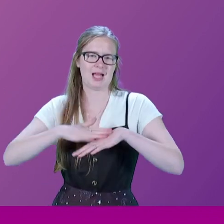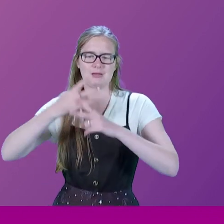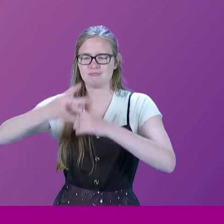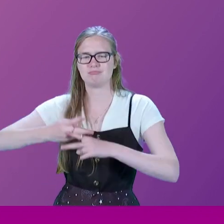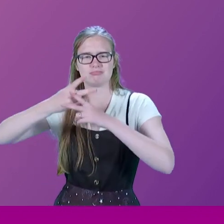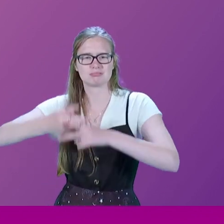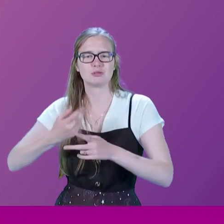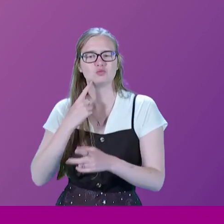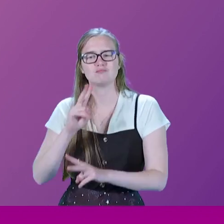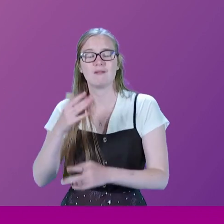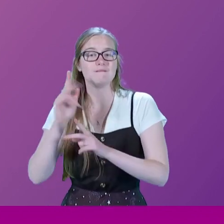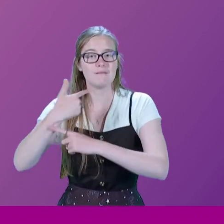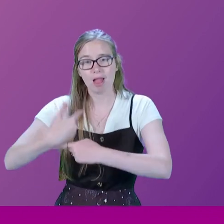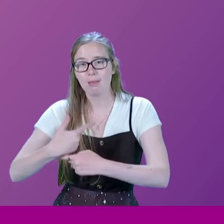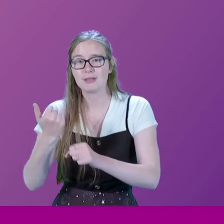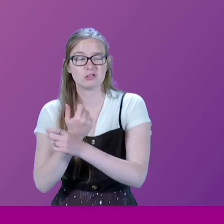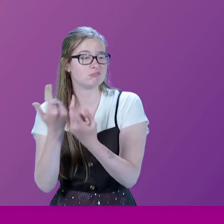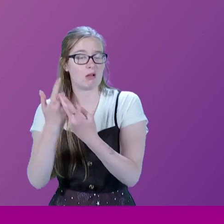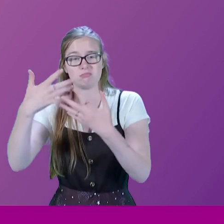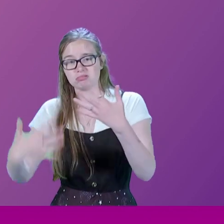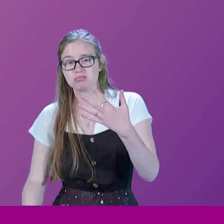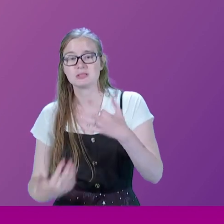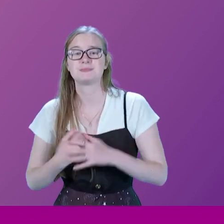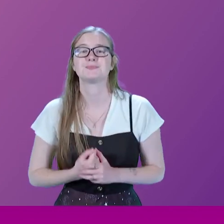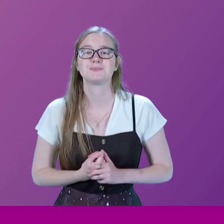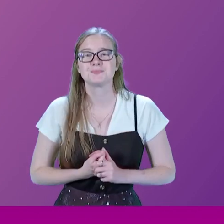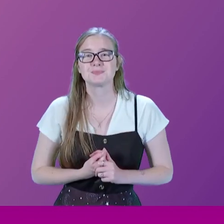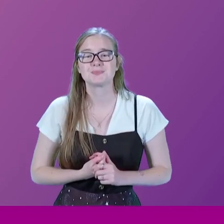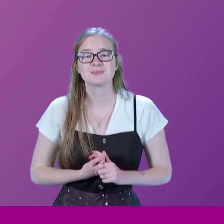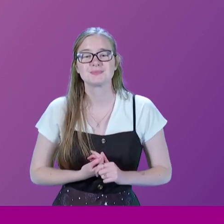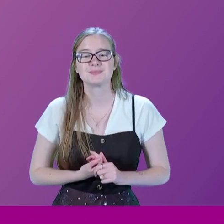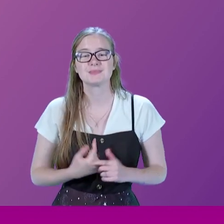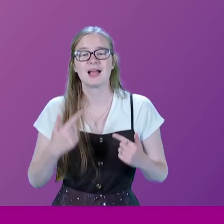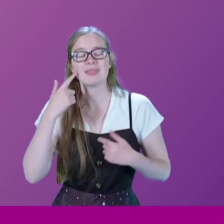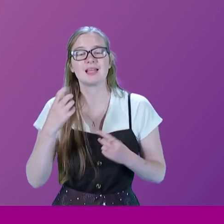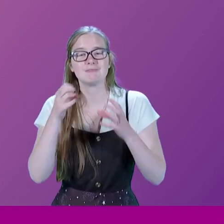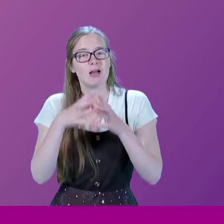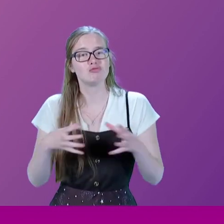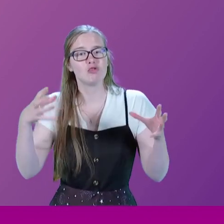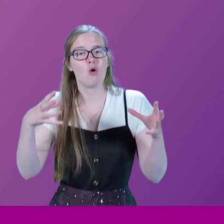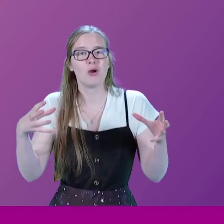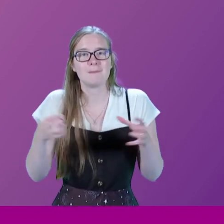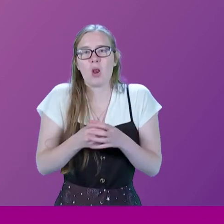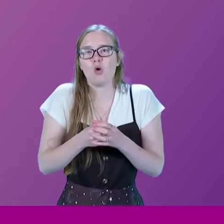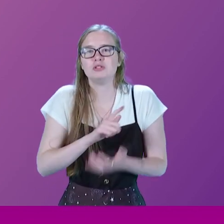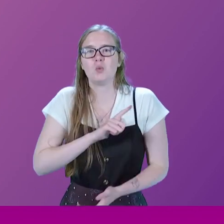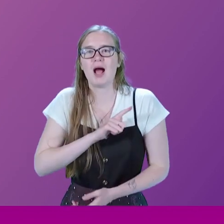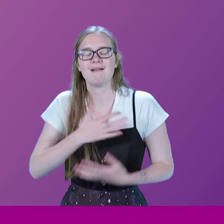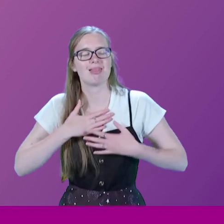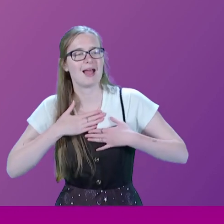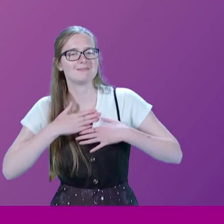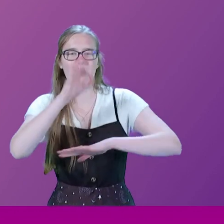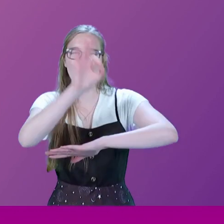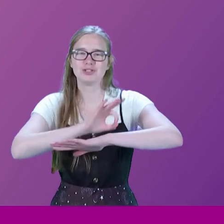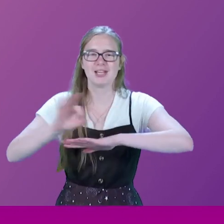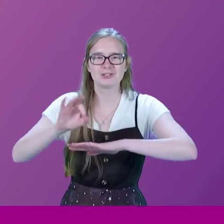film and to do other things. I am in perhaps, well, no, perhaps a growing minority because I've always liked the architecture